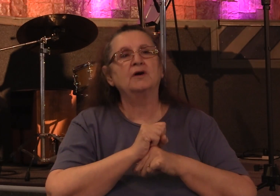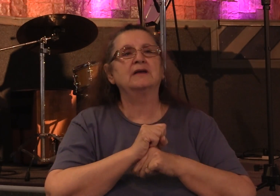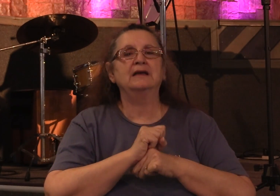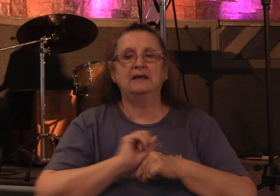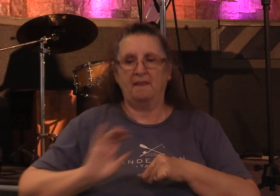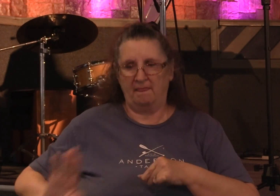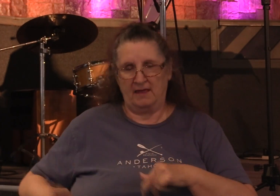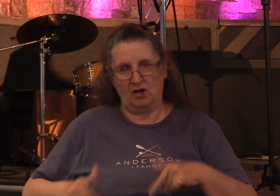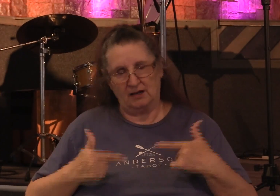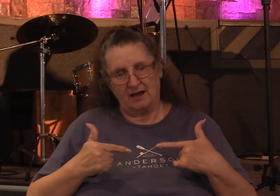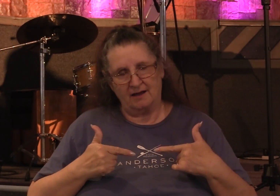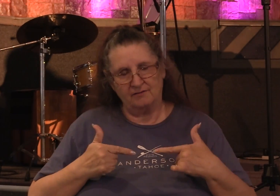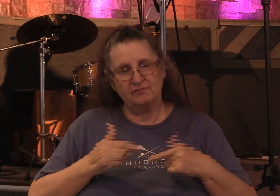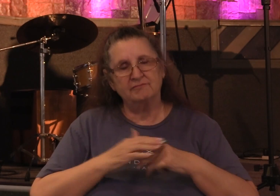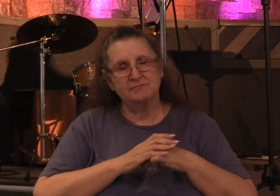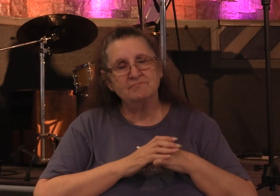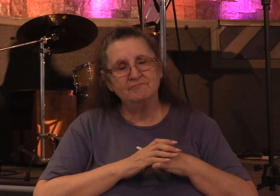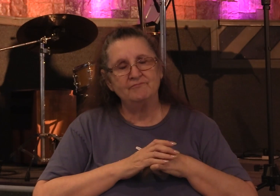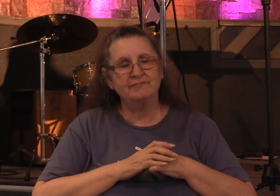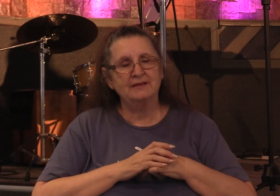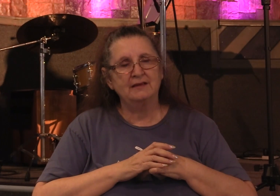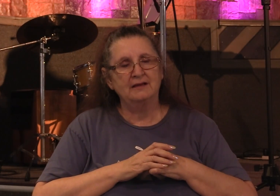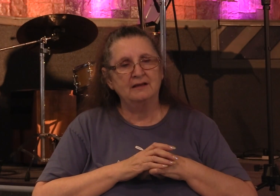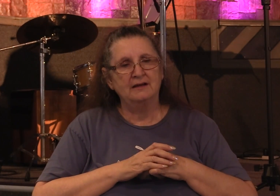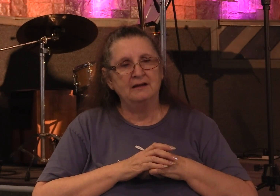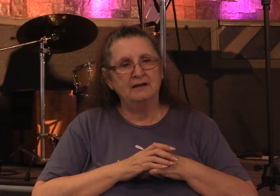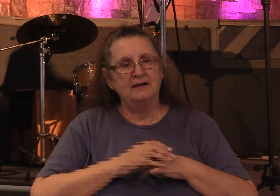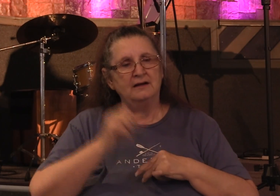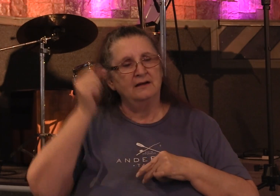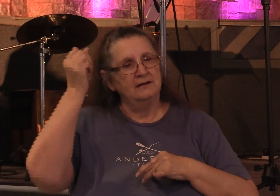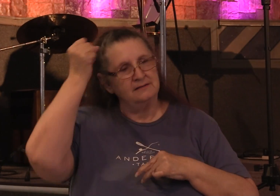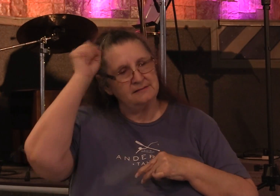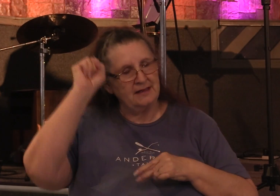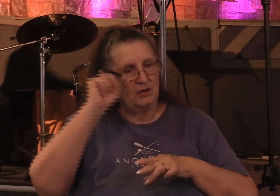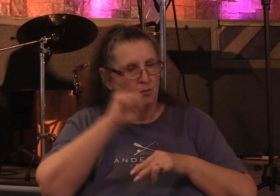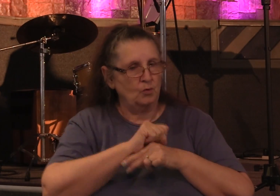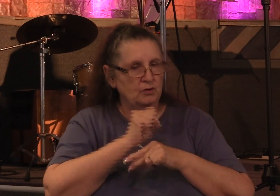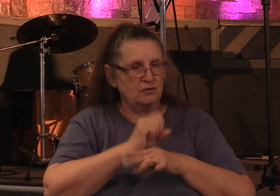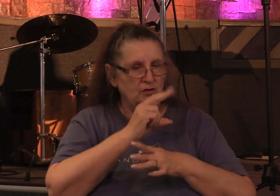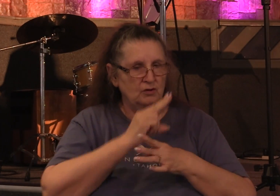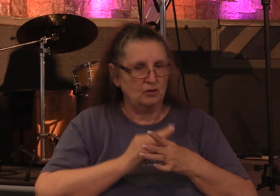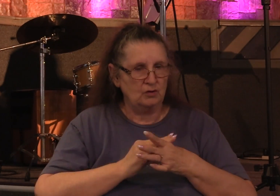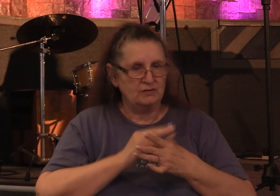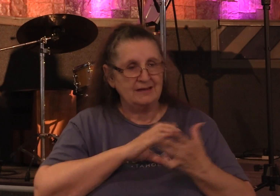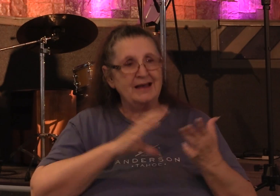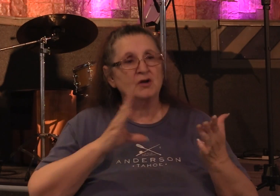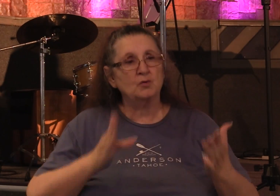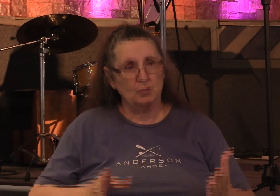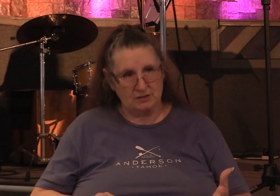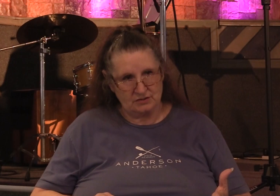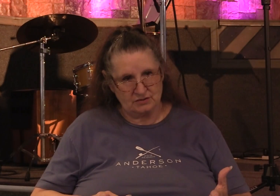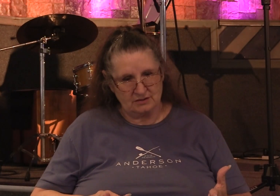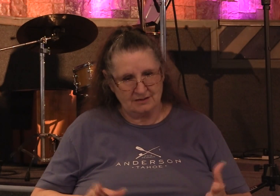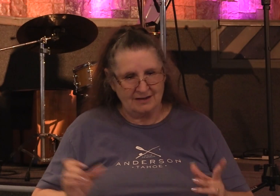Satan was at work and he was at work using a Christian to attack the church